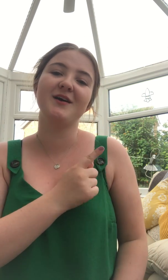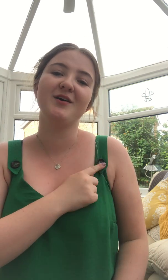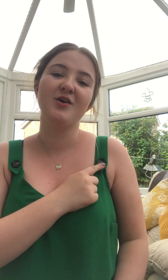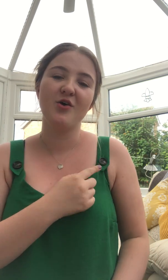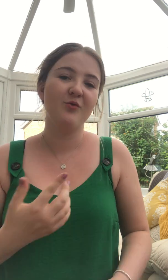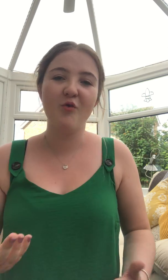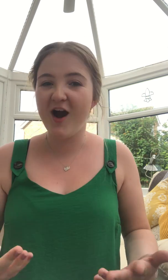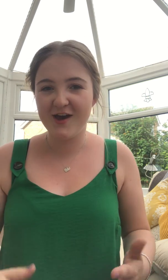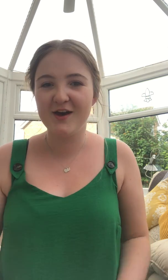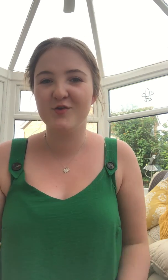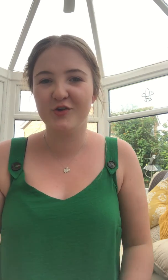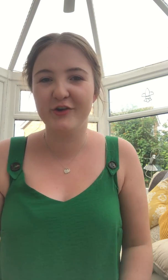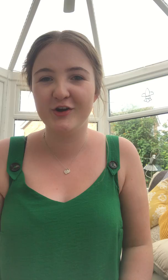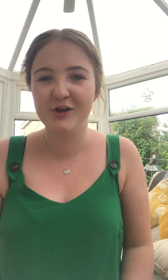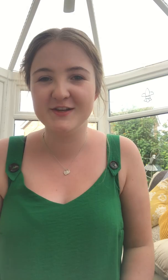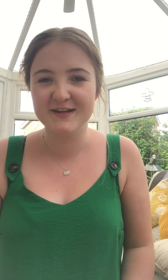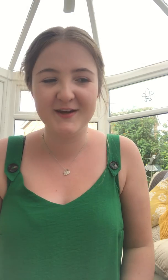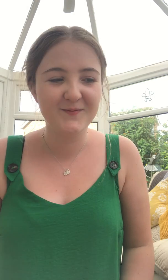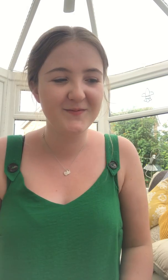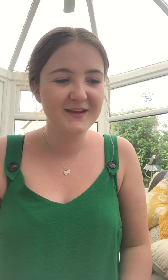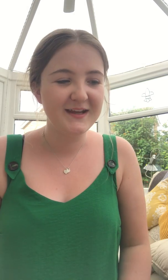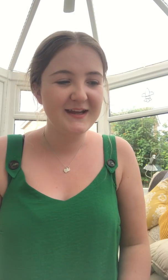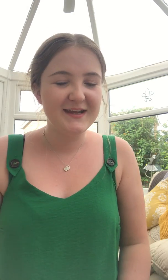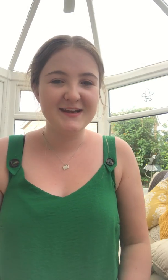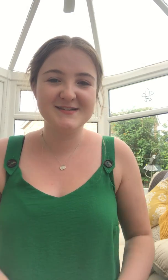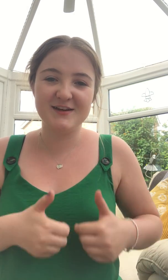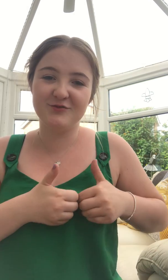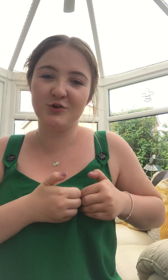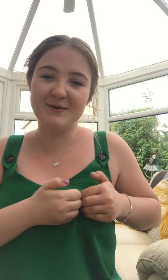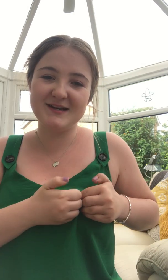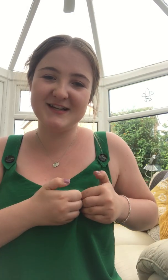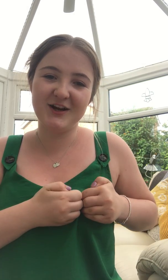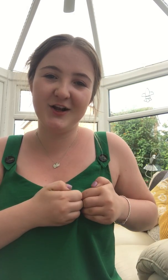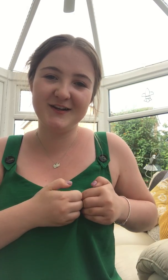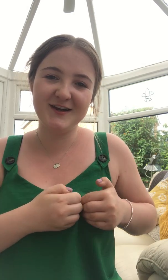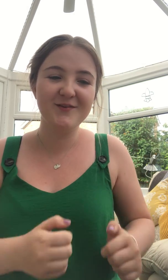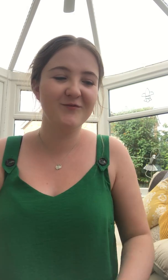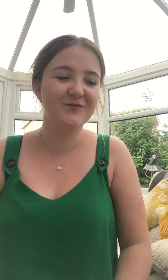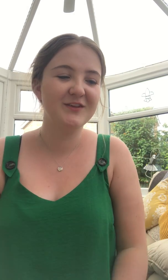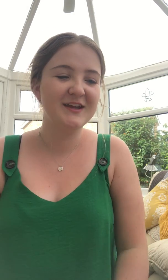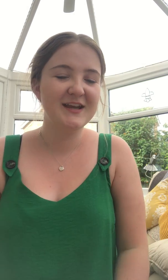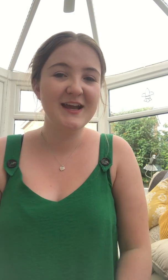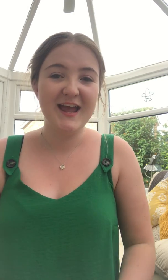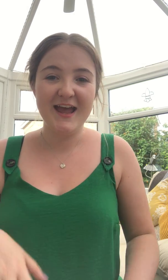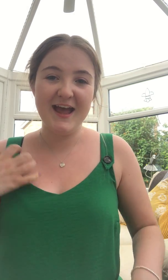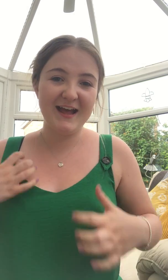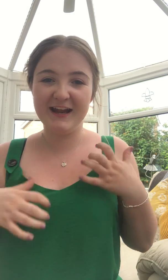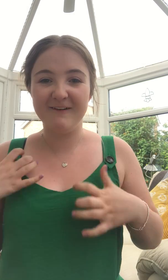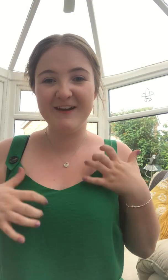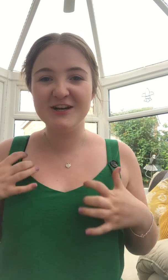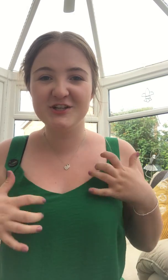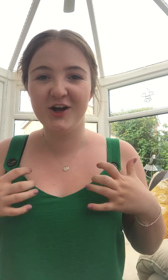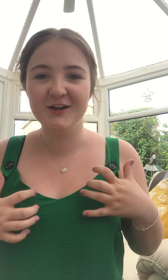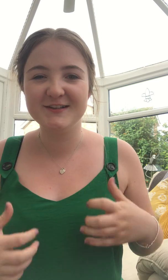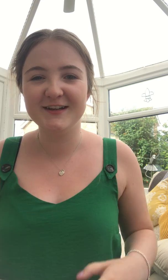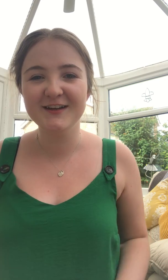why are you going on holiday is it a romantic holiday an adventure holiday